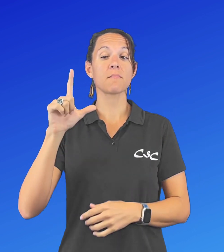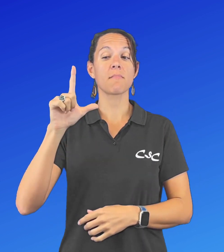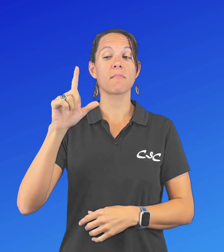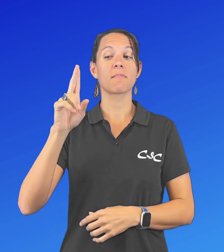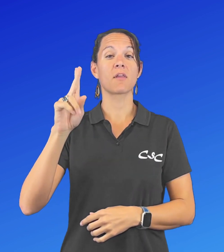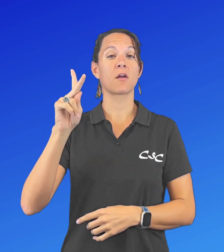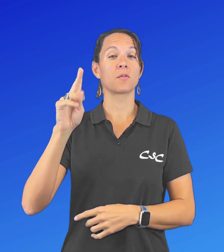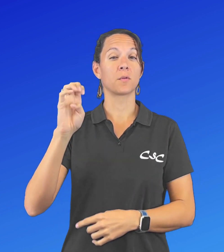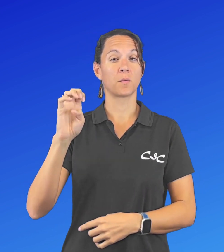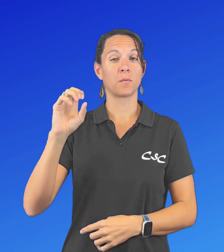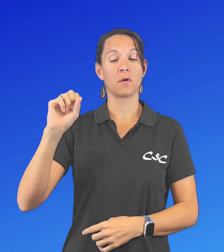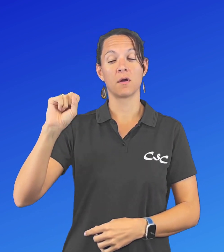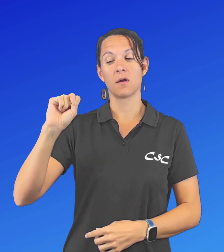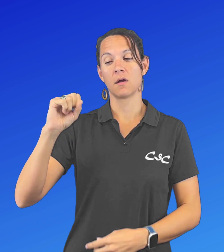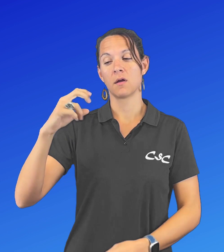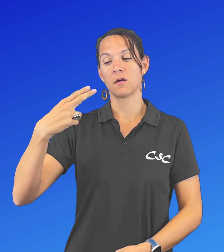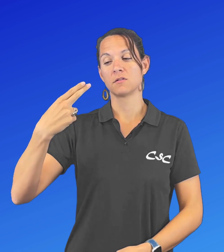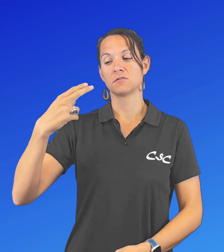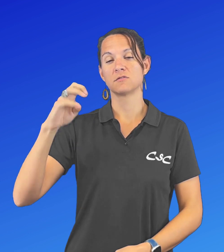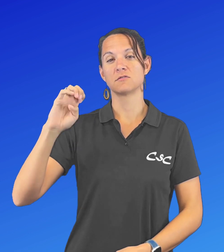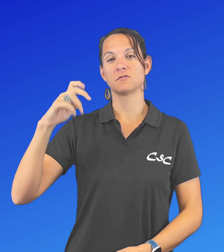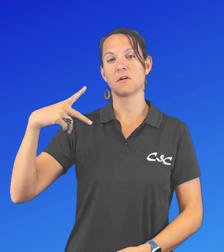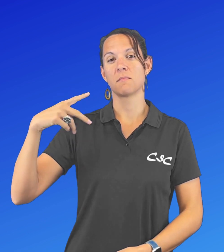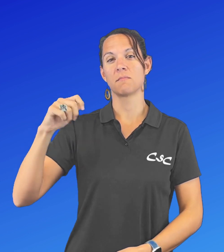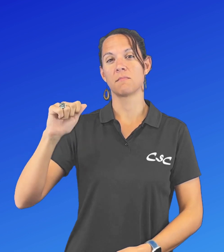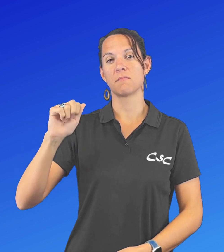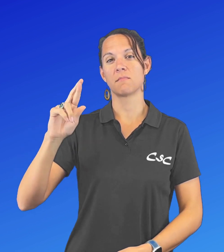Luke Shepardson clinched the title.